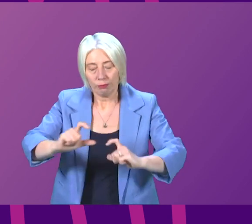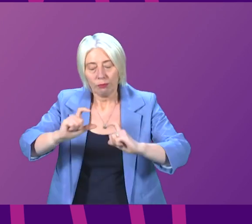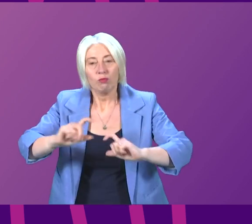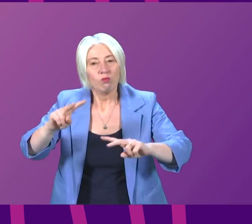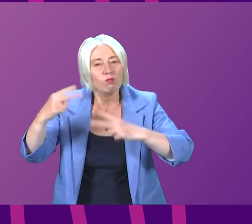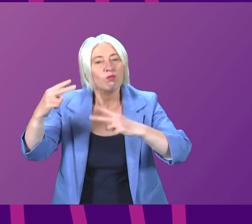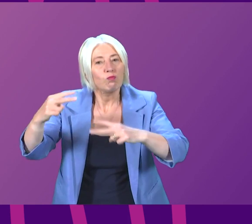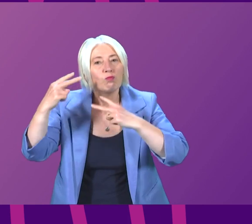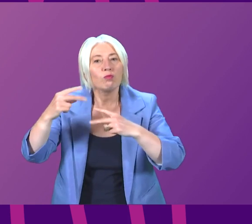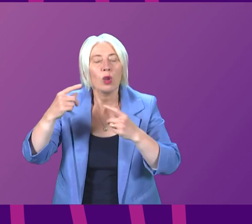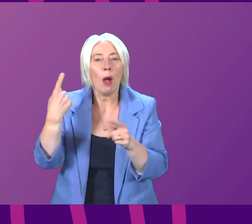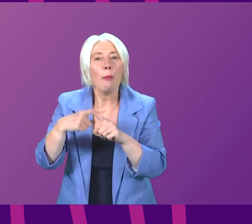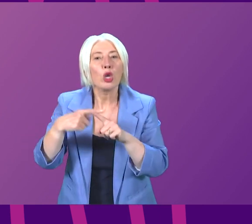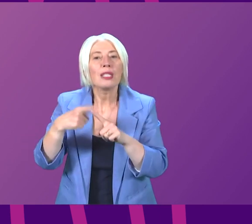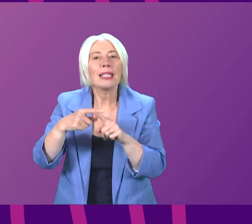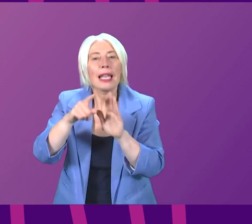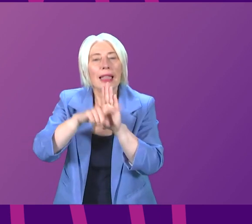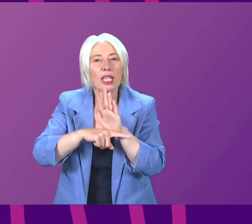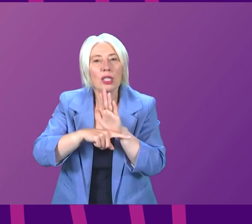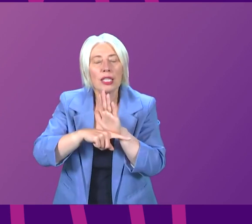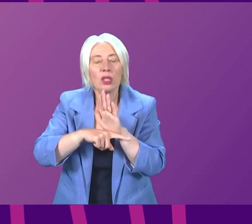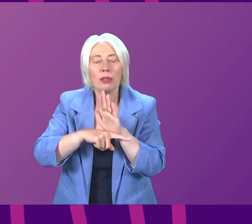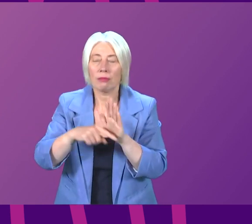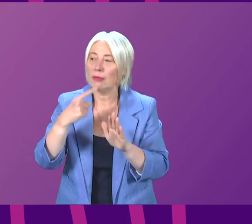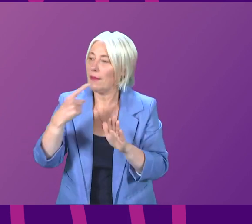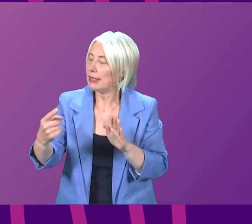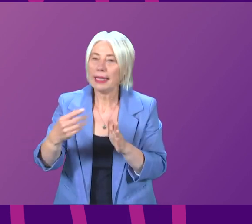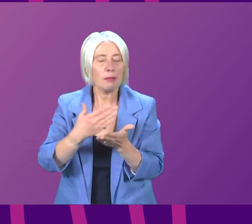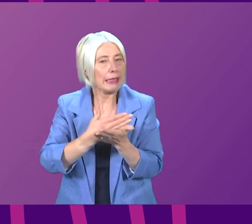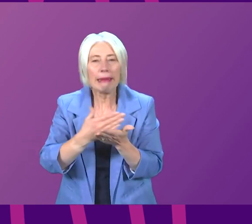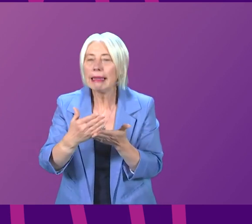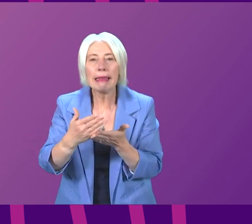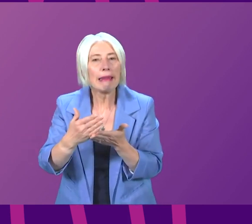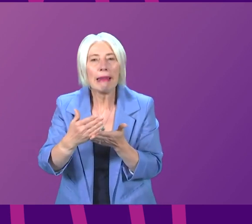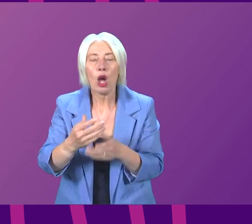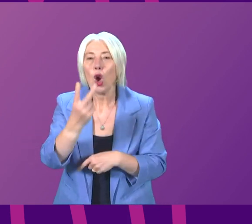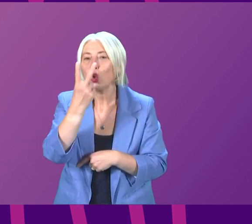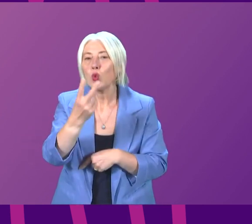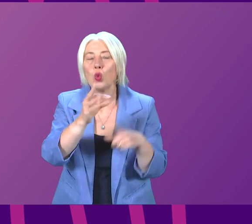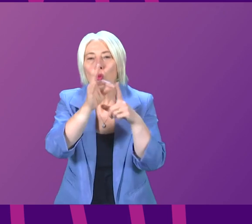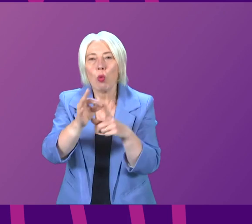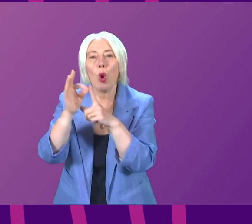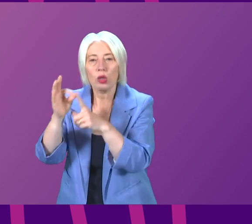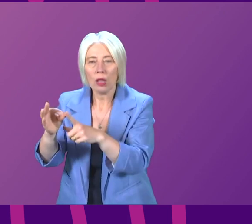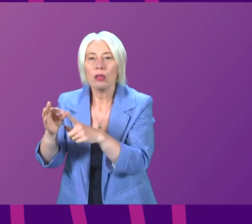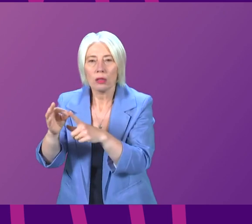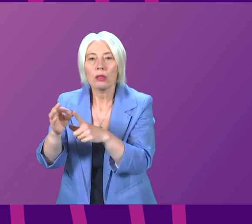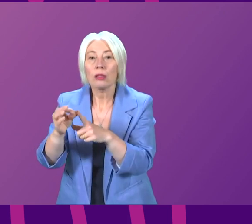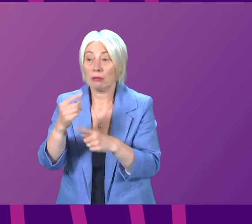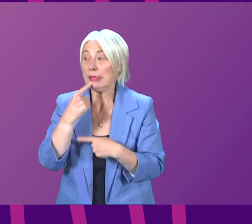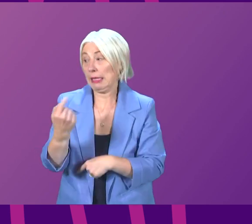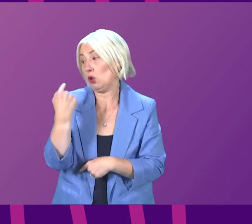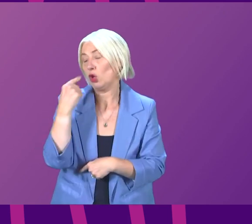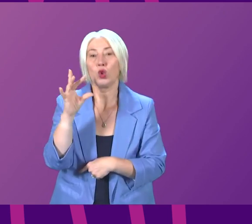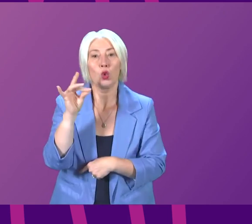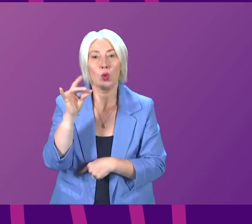the emergency legislation. We have said very clearly that we intend the two proposals that I announced on